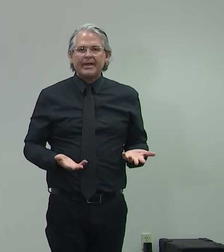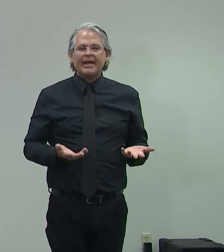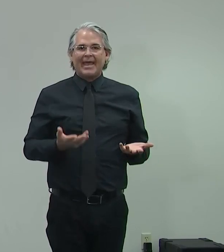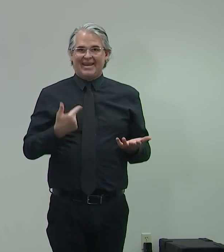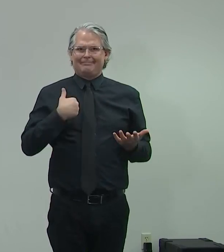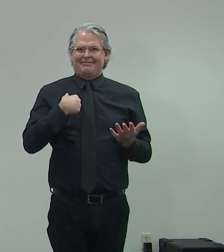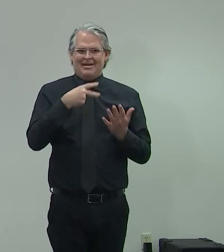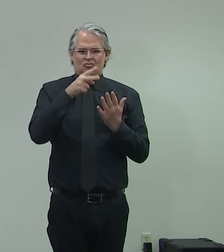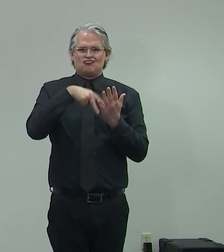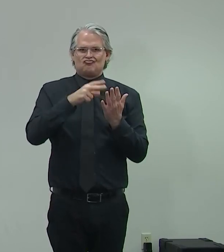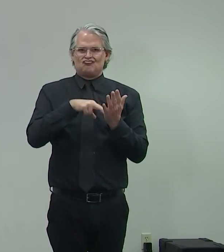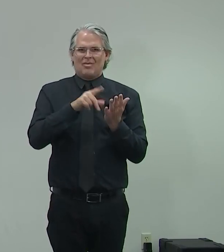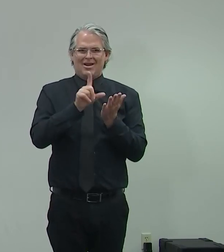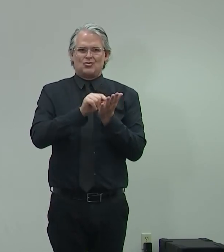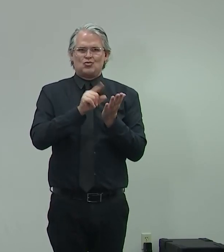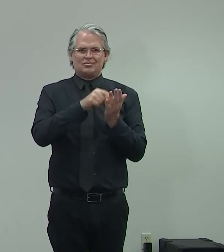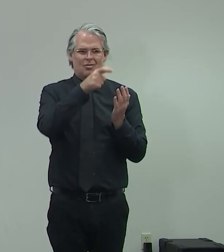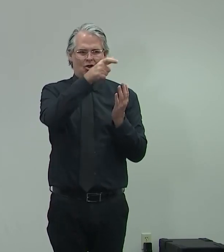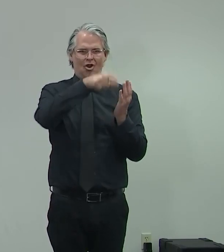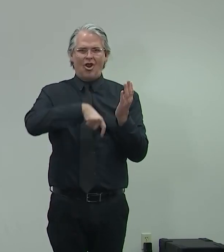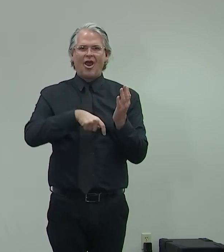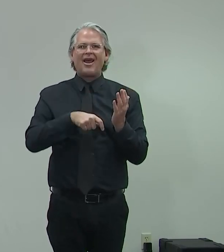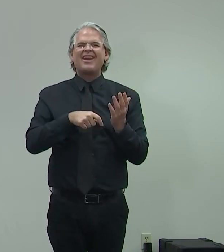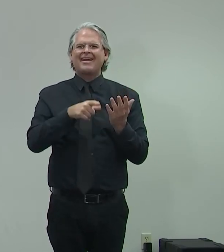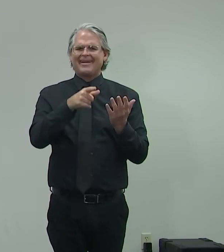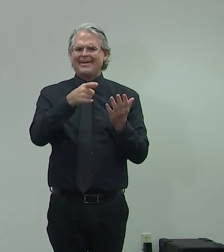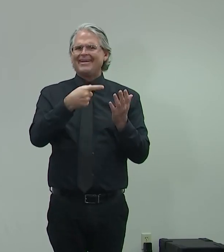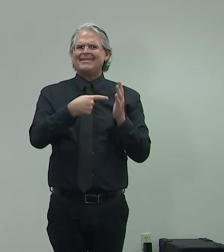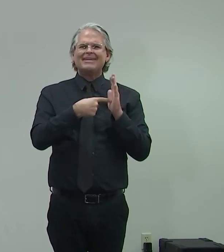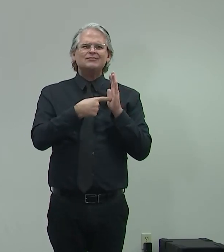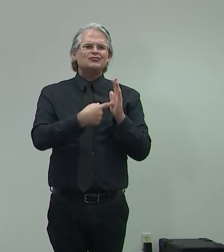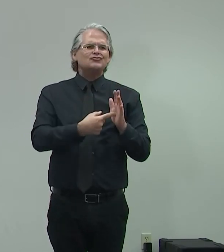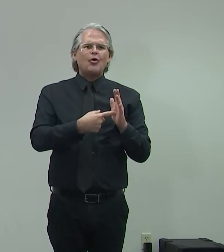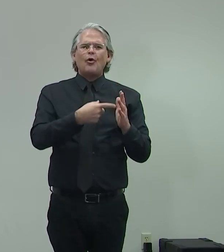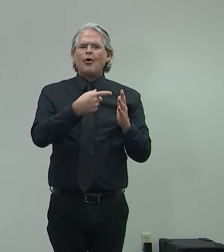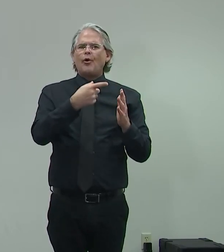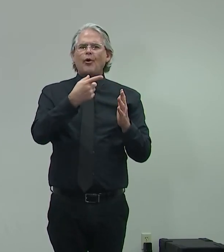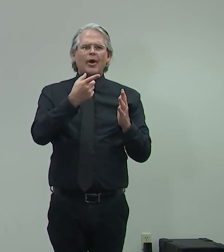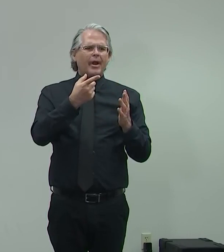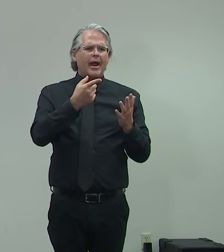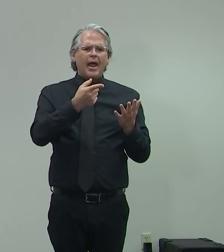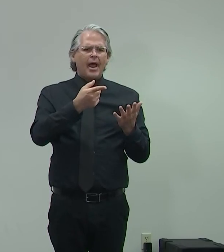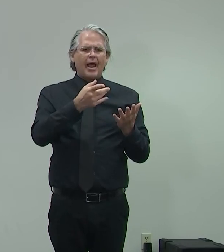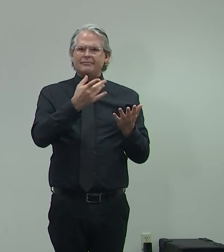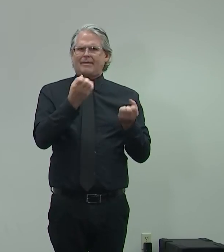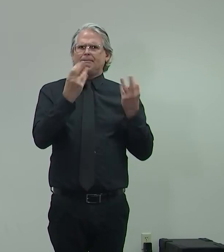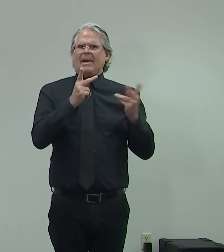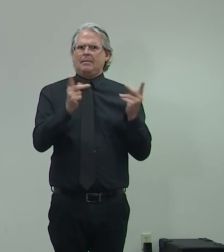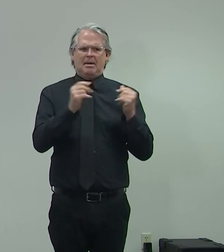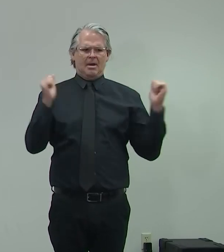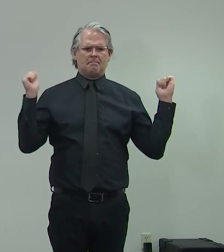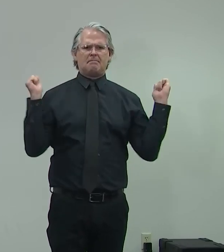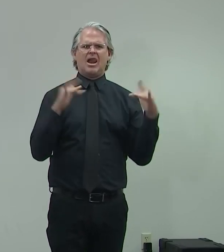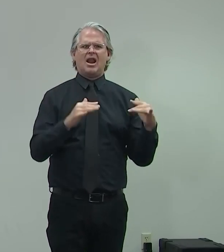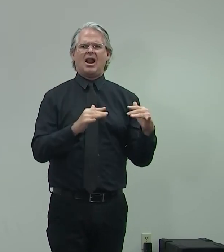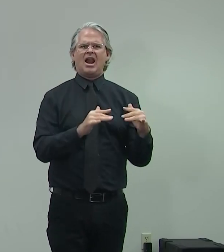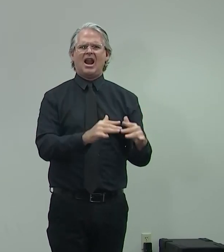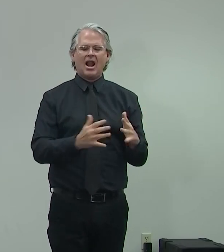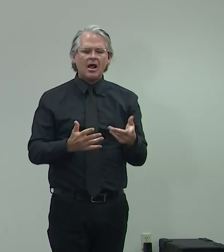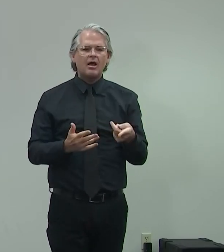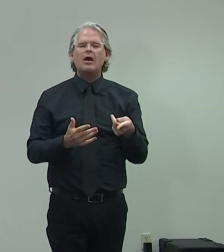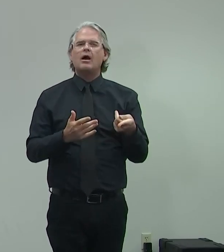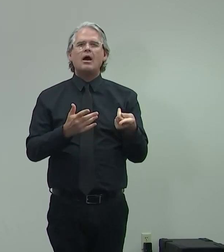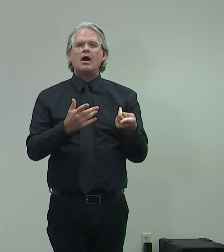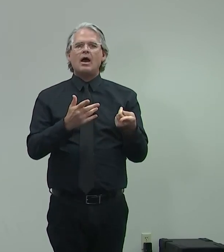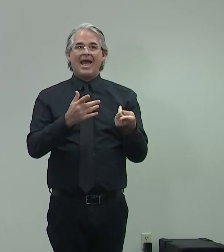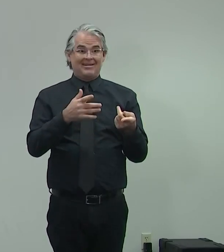wedding in Maine that had a spread and the different universities have a thousand positives in two days when these things happen. It just spreads